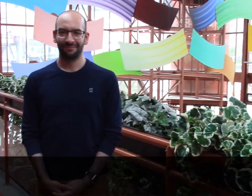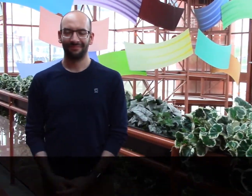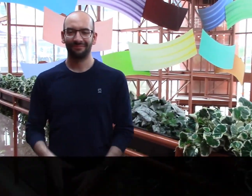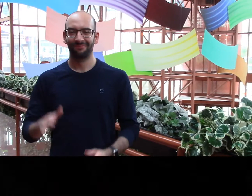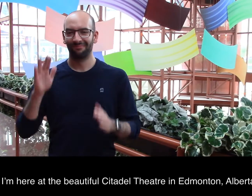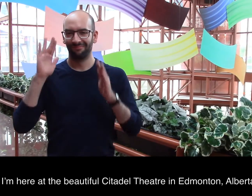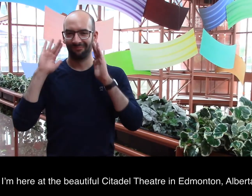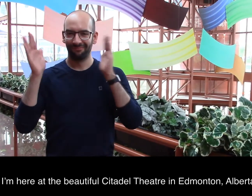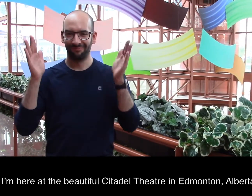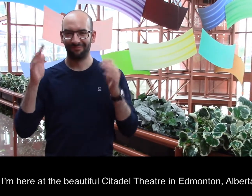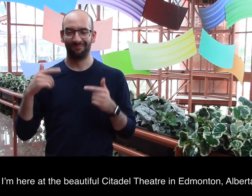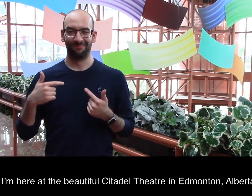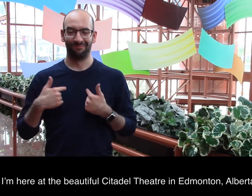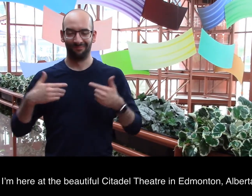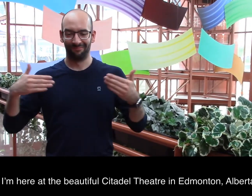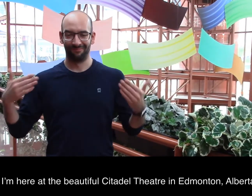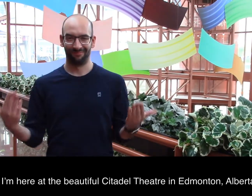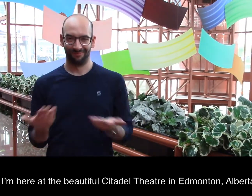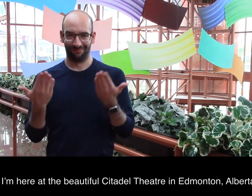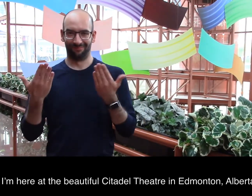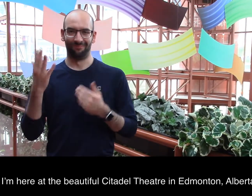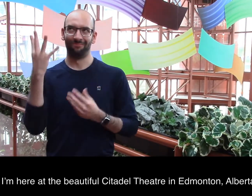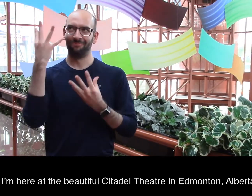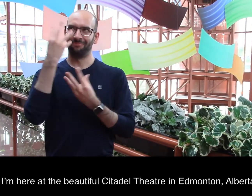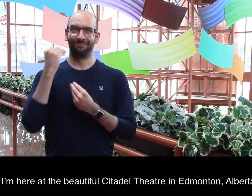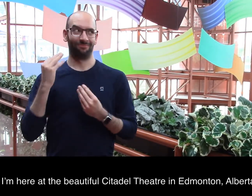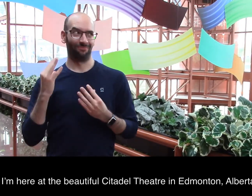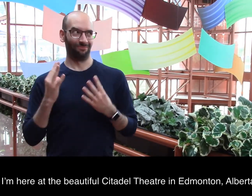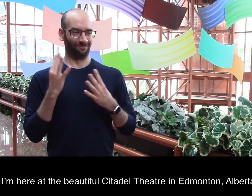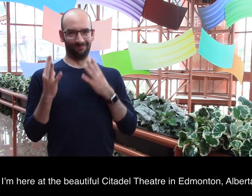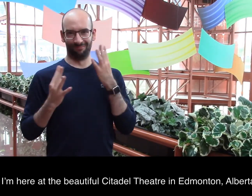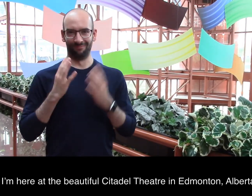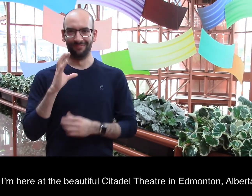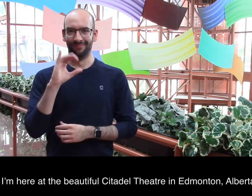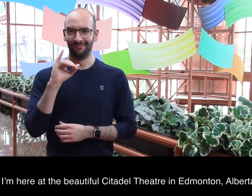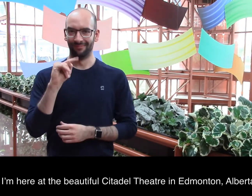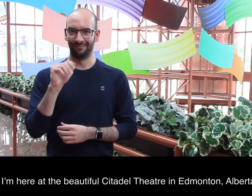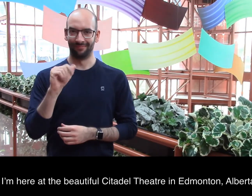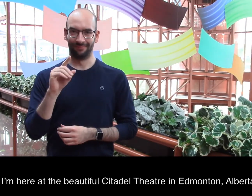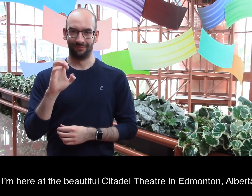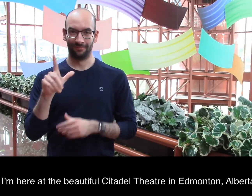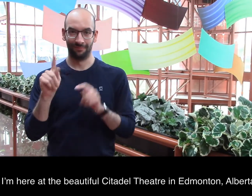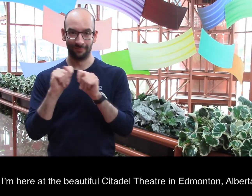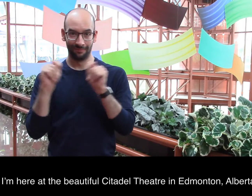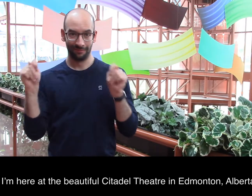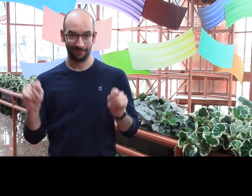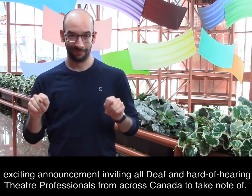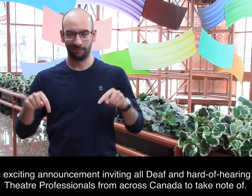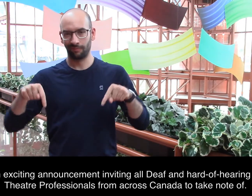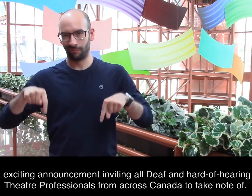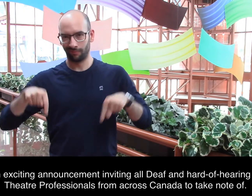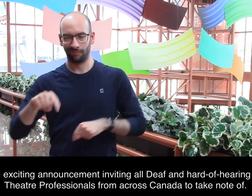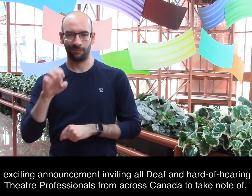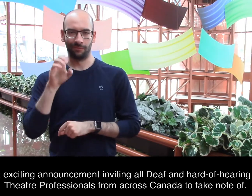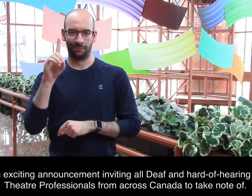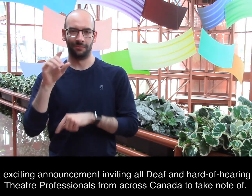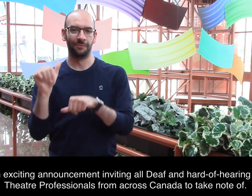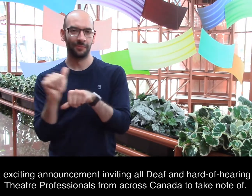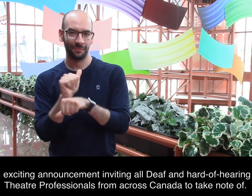Hello, I'm here at the beautiful Citadel Theatre in Edmonton, Alberta. We have an exciting announcement